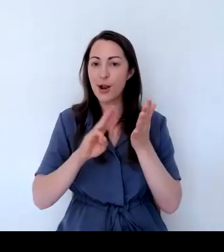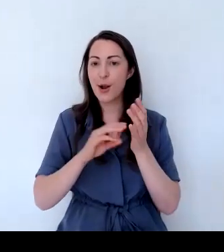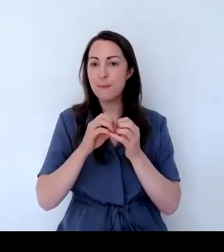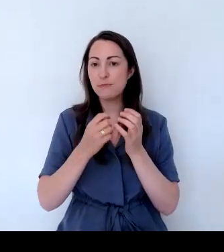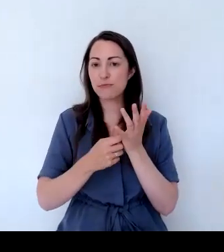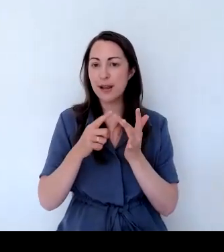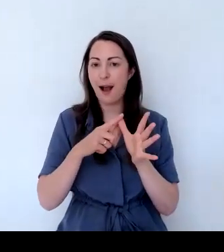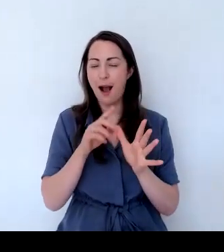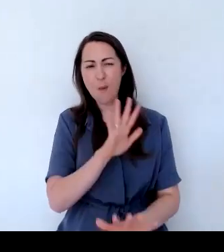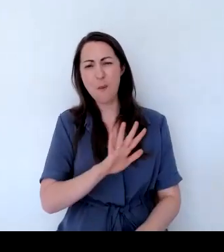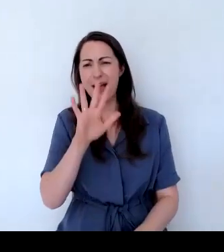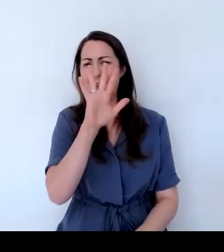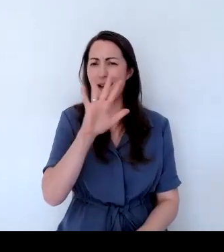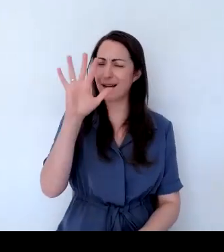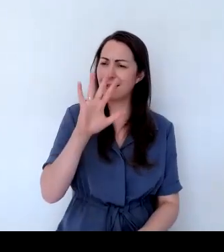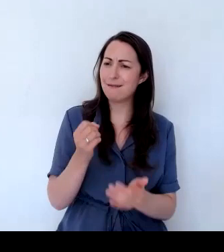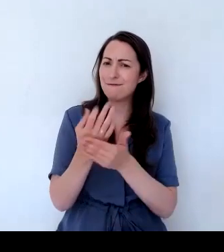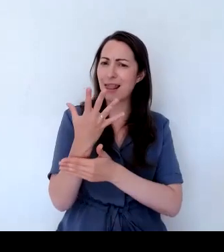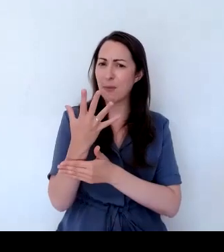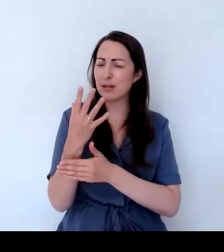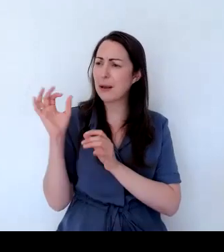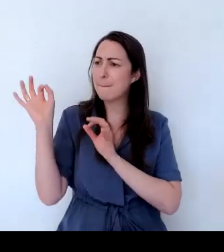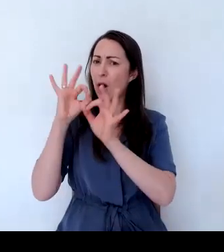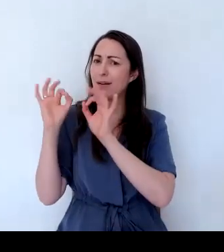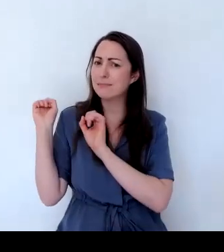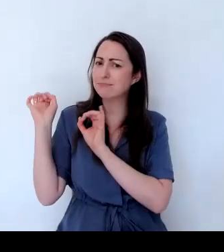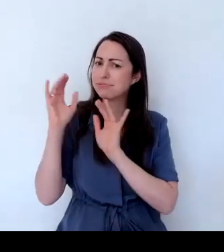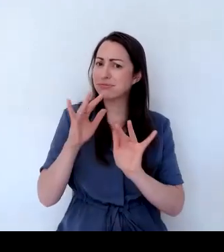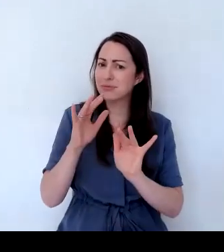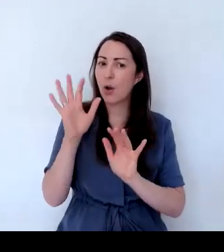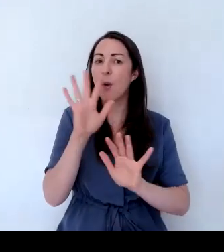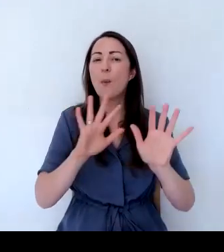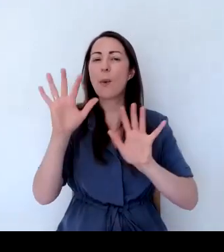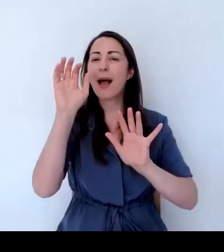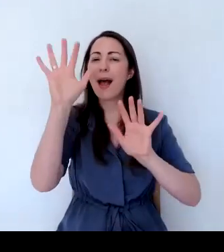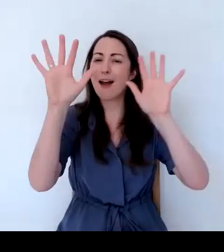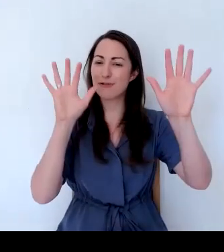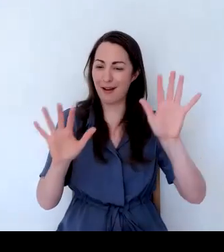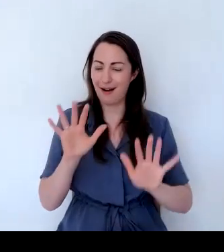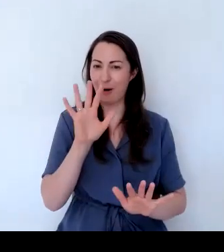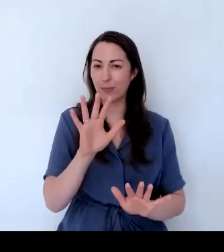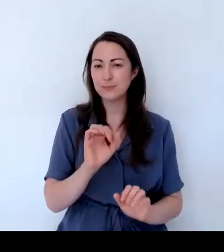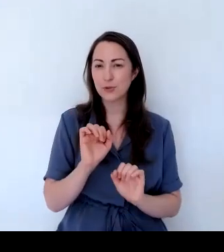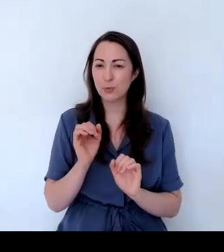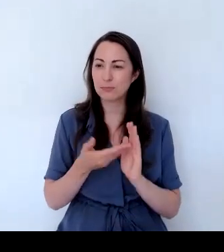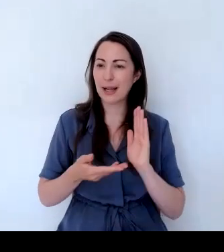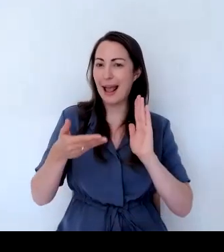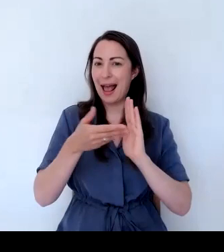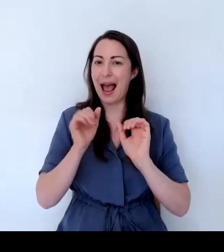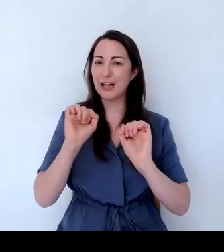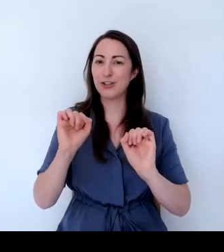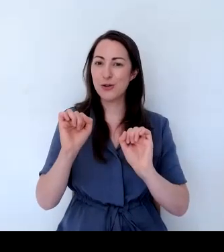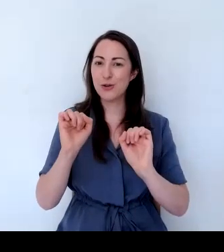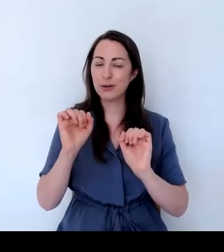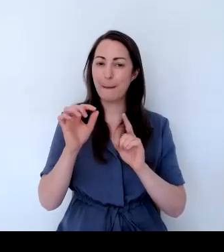if you're planting for pollinators, even if it's just on your windowsill, if you could add your postcode to the map, that would be brilliant.